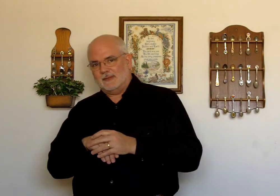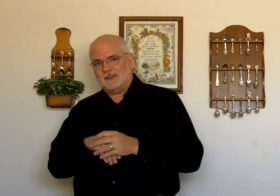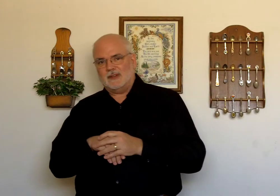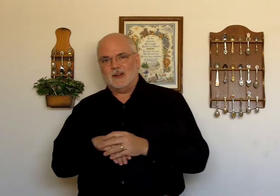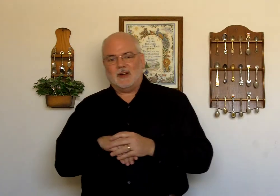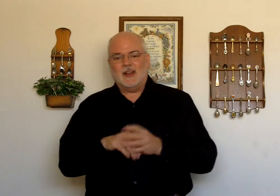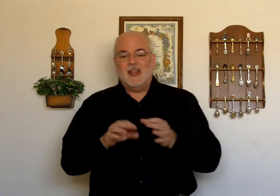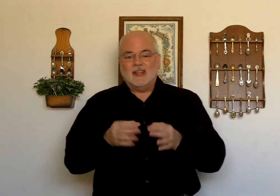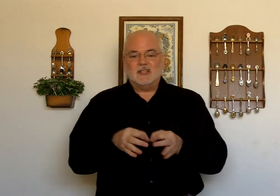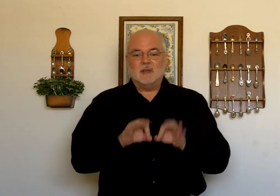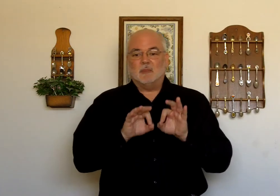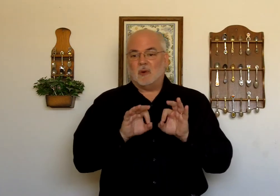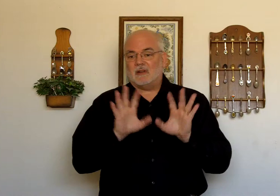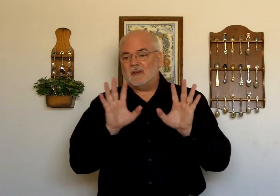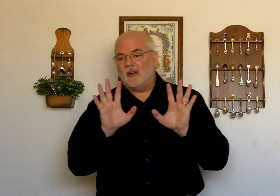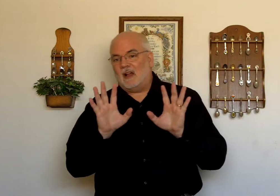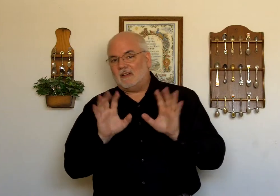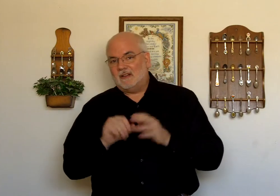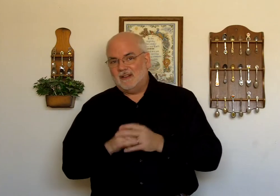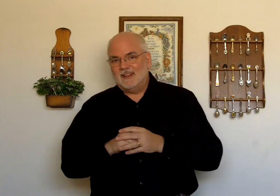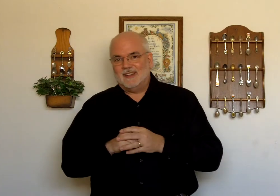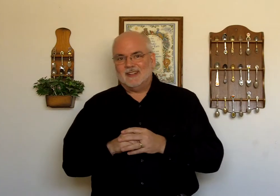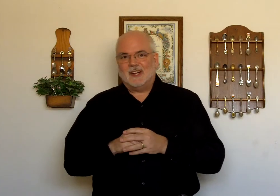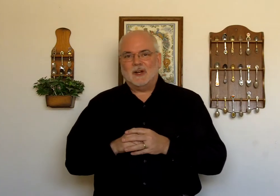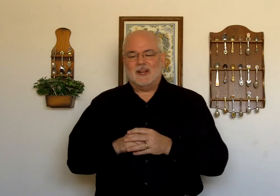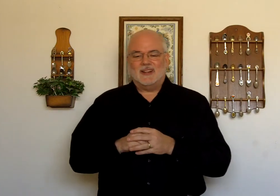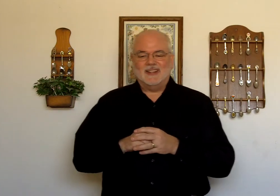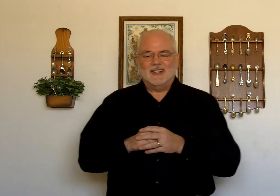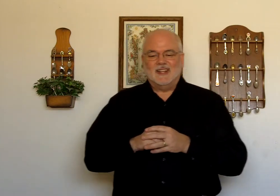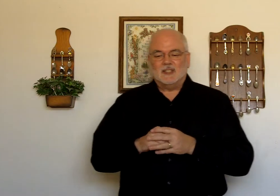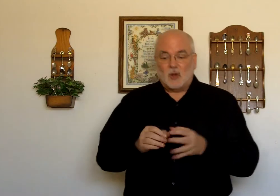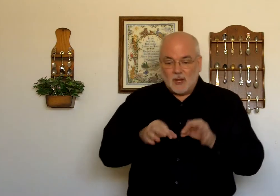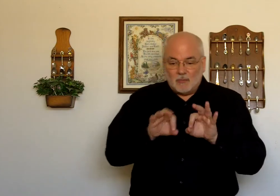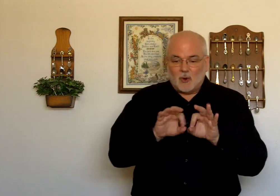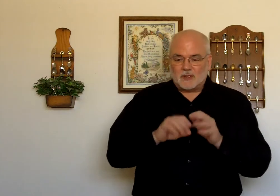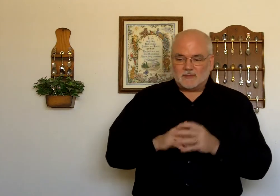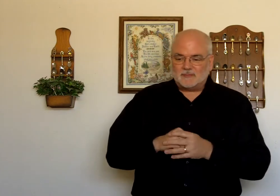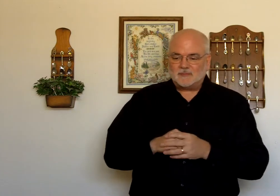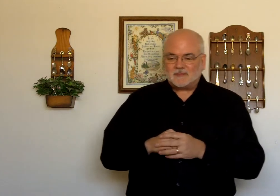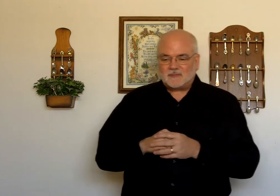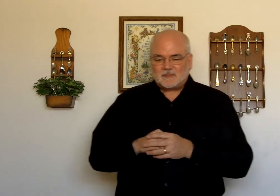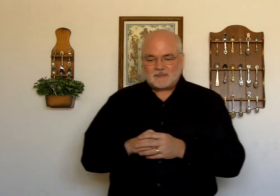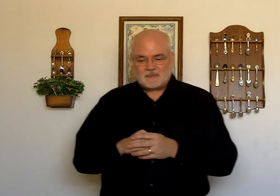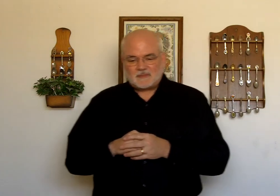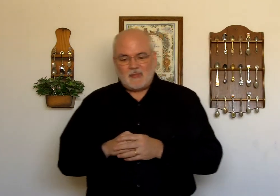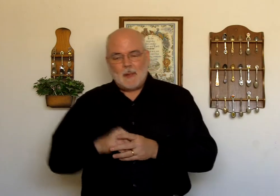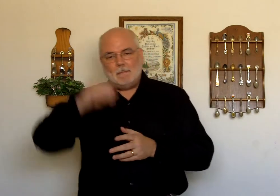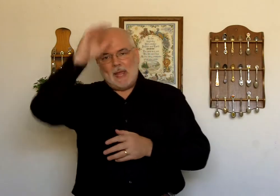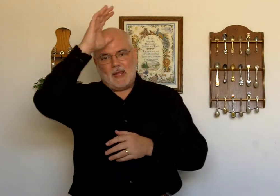All right? This is important not. All right? So important. Man.